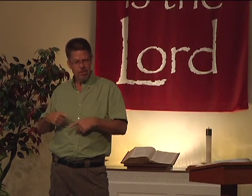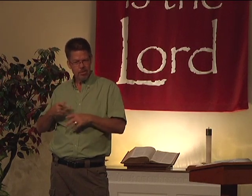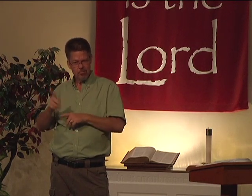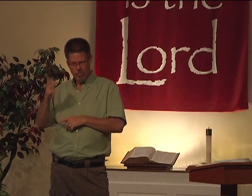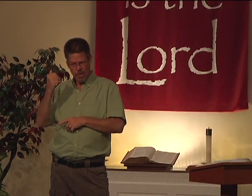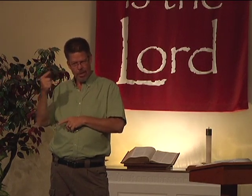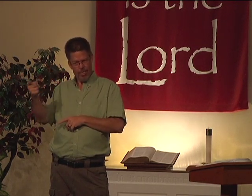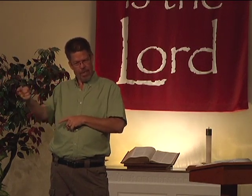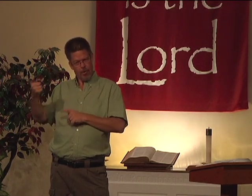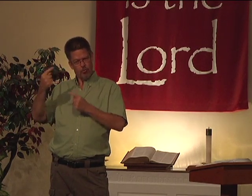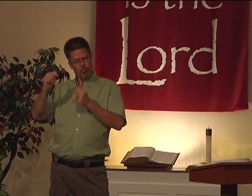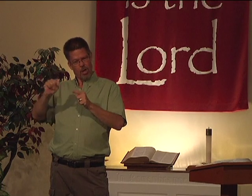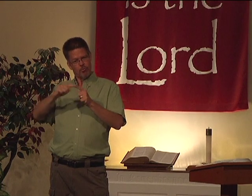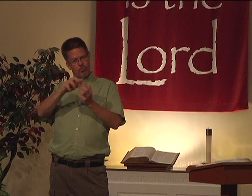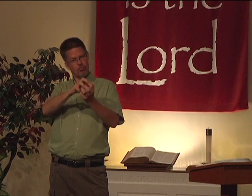You're insulting the pharaohs.